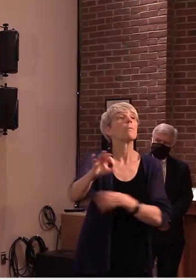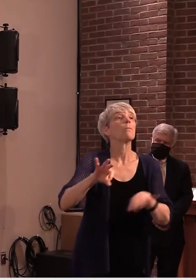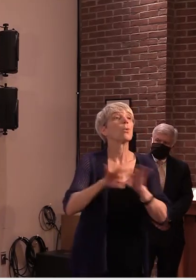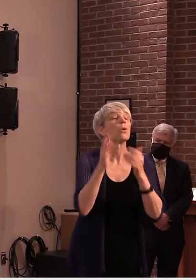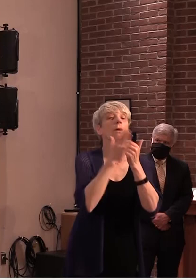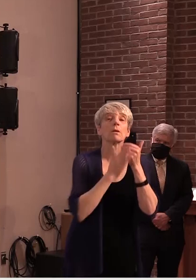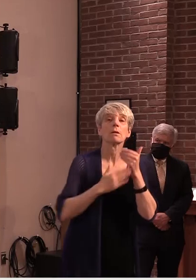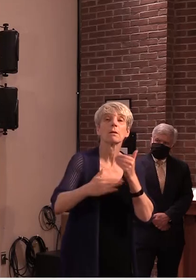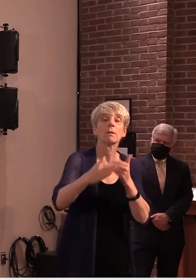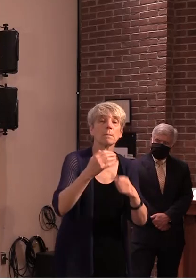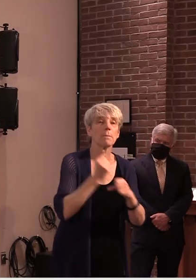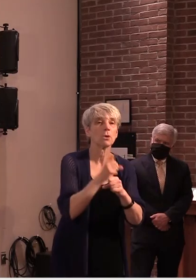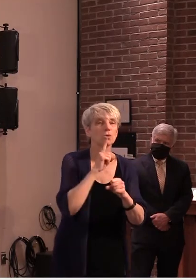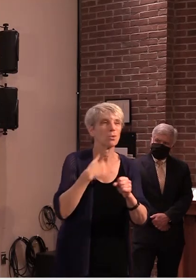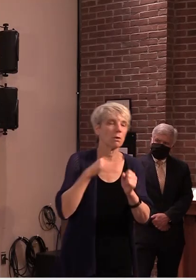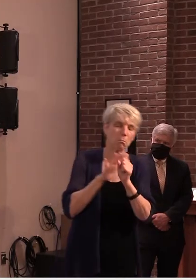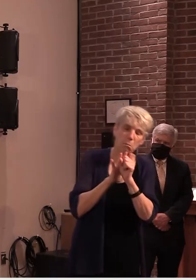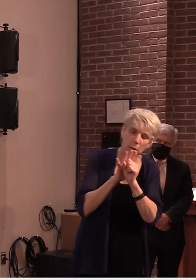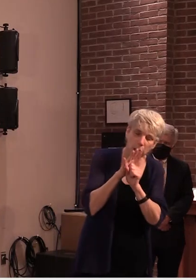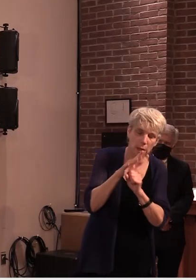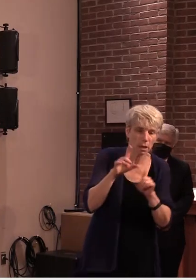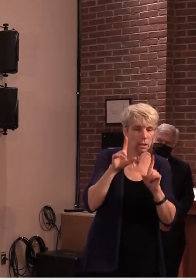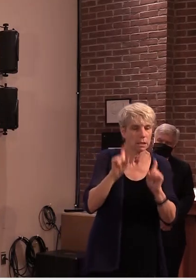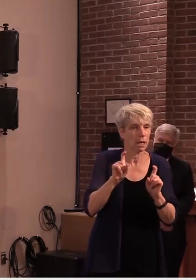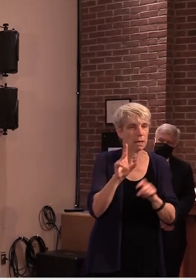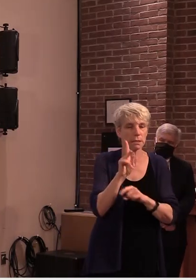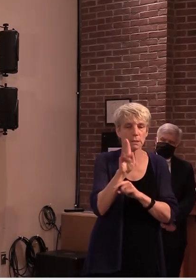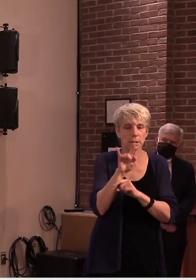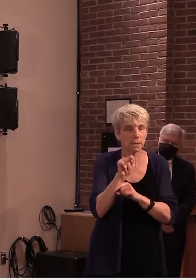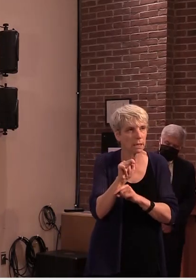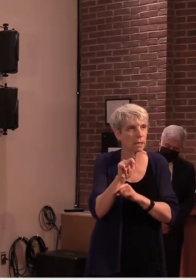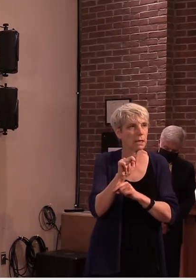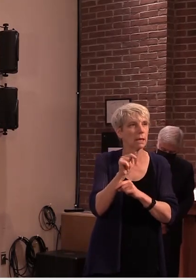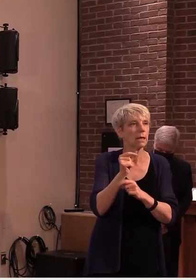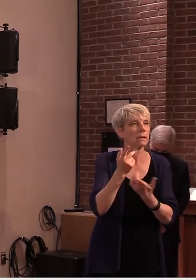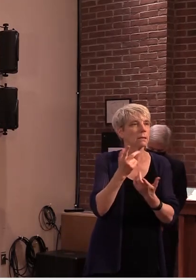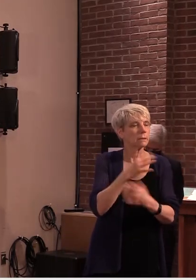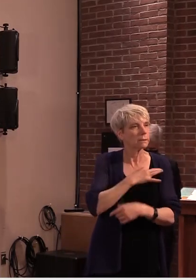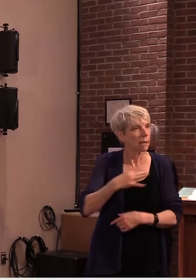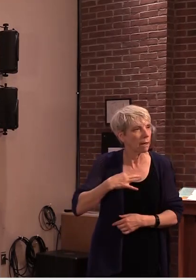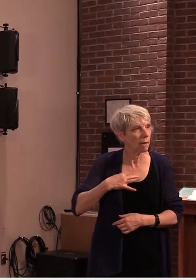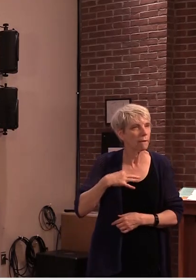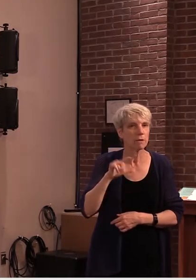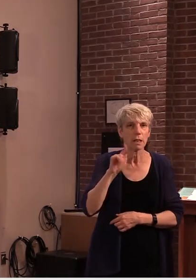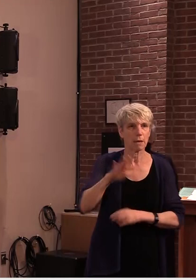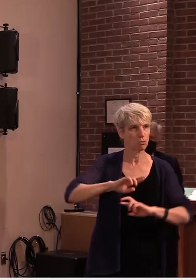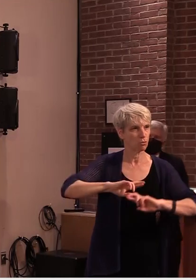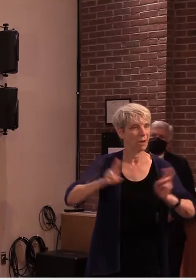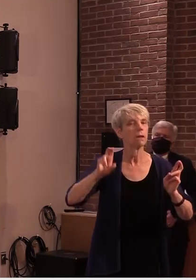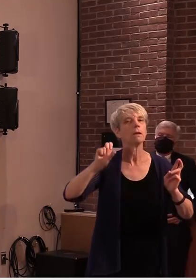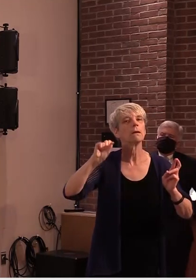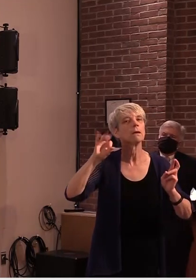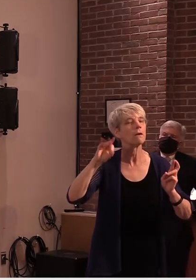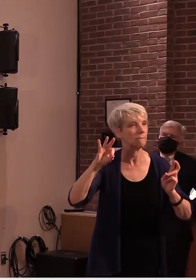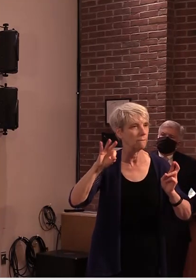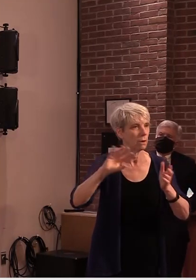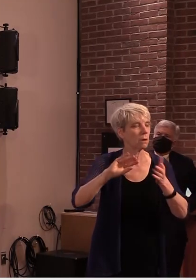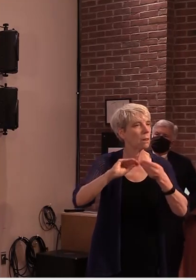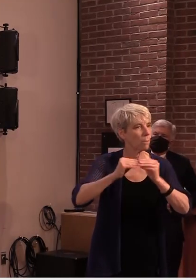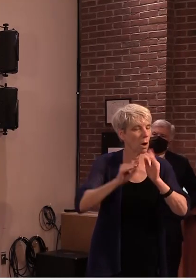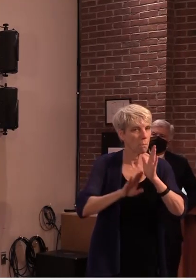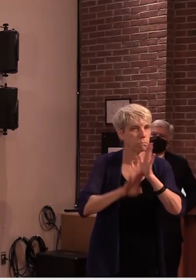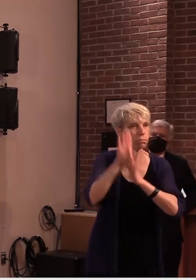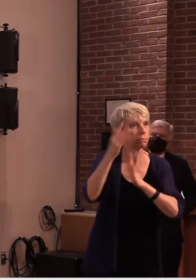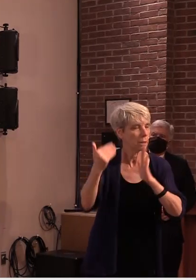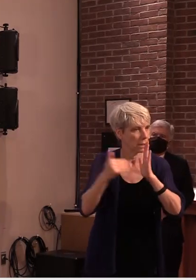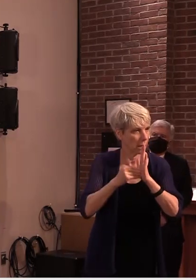priority situations that could pose a serious public health threat especially to those who are more vulnerable to